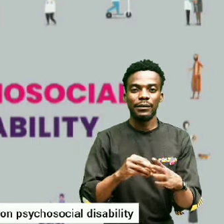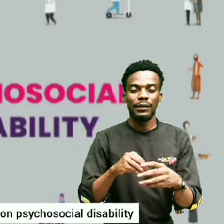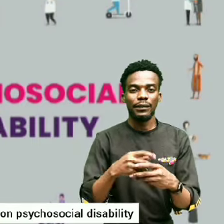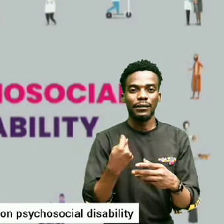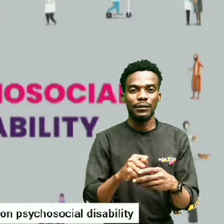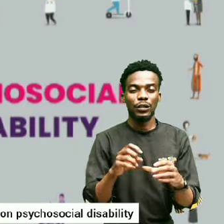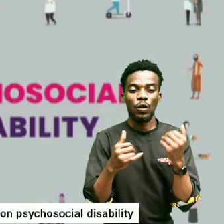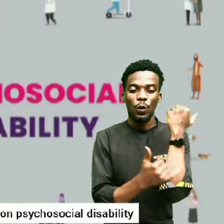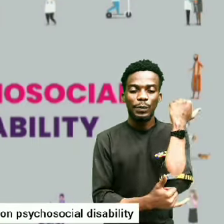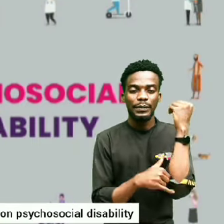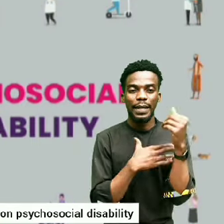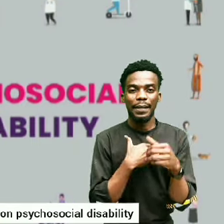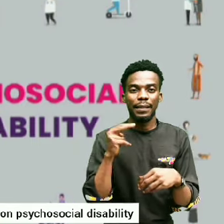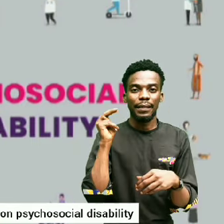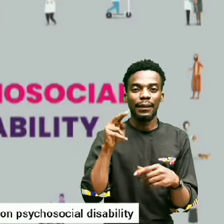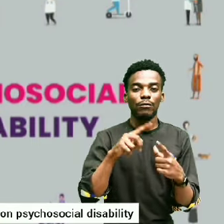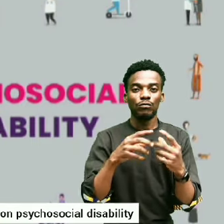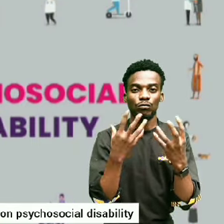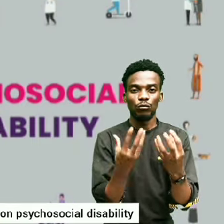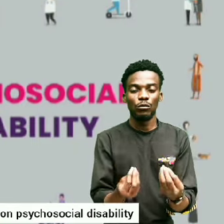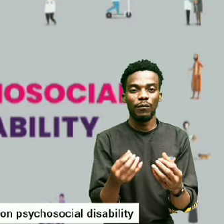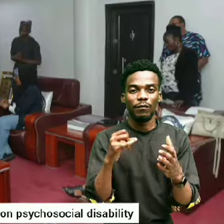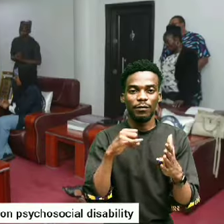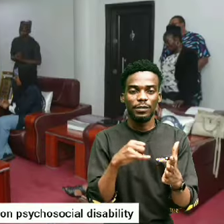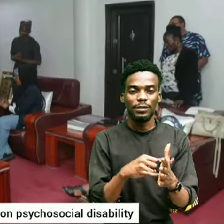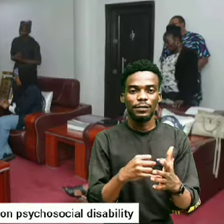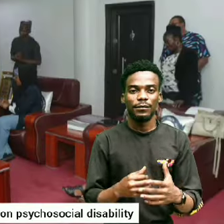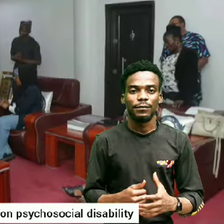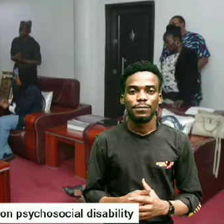and the need to deal with it substantially.